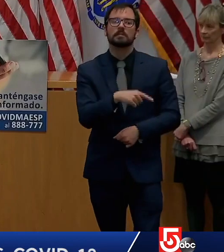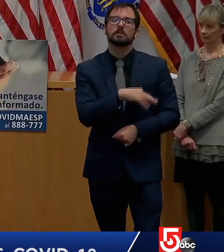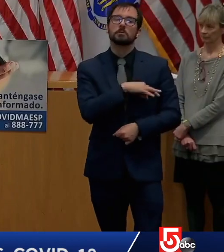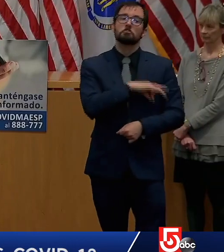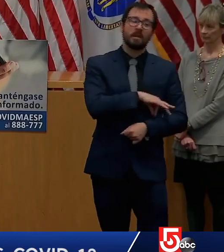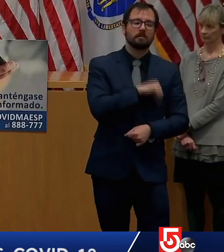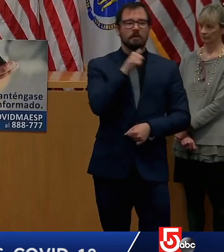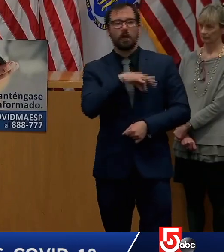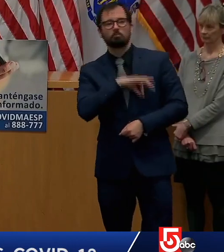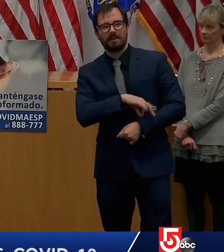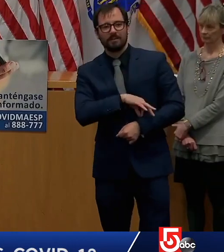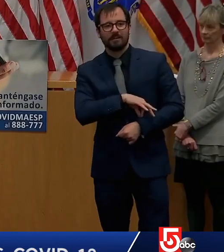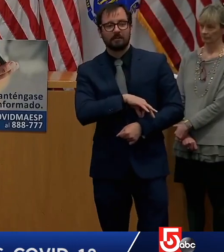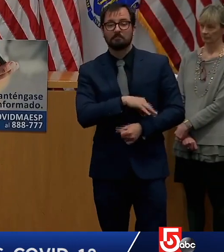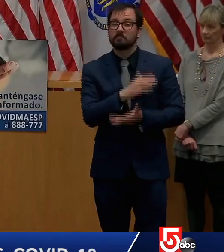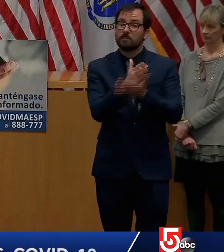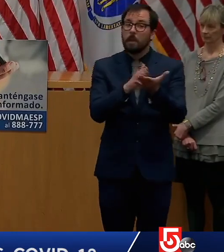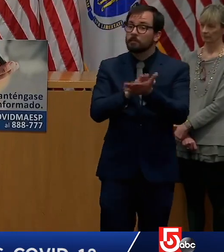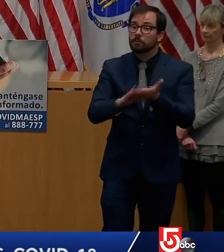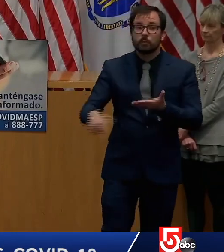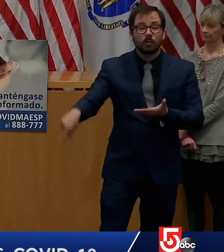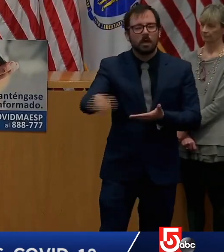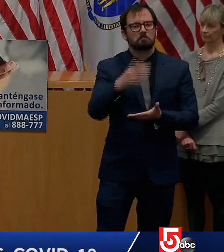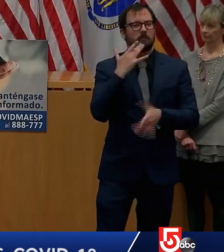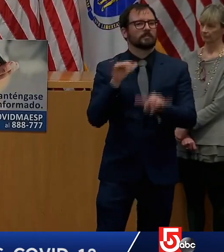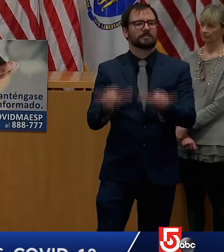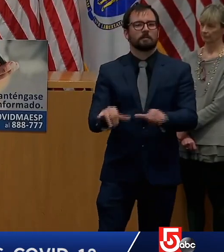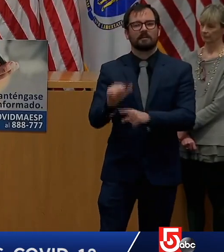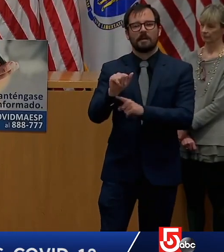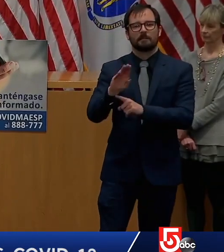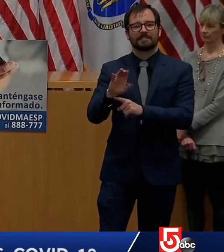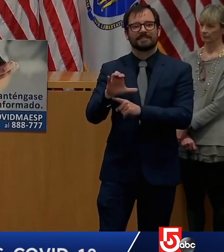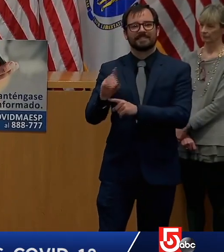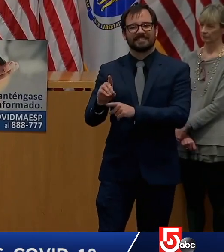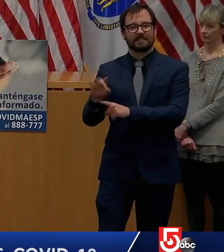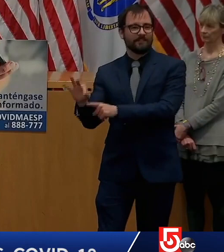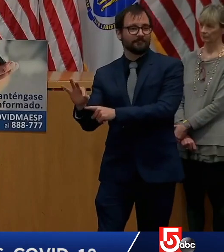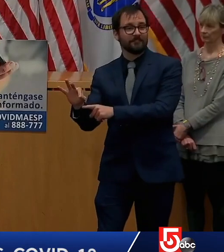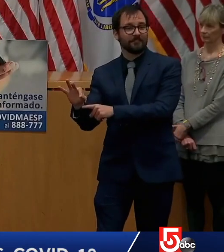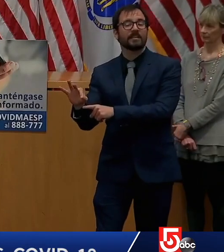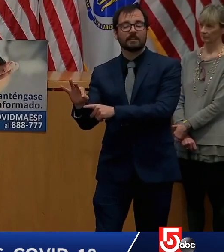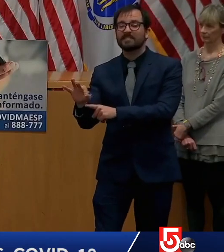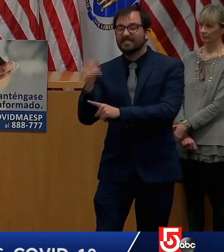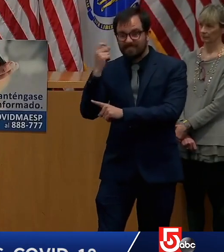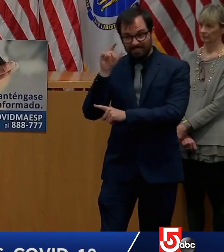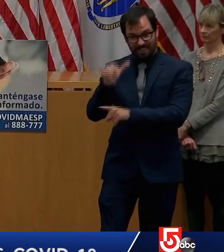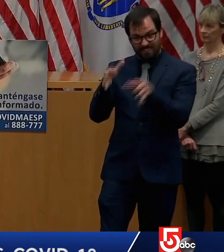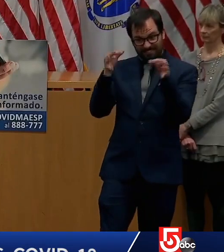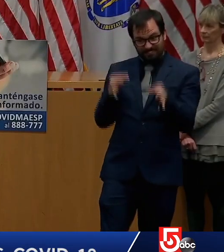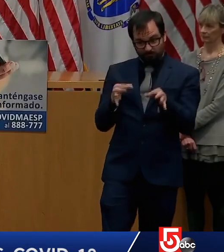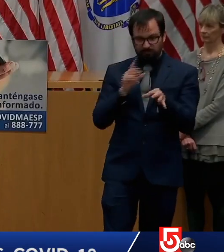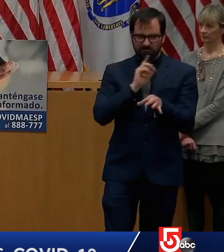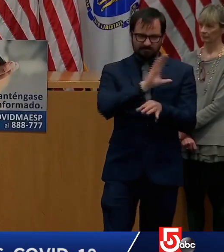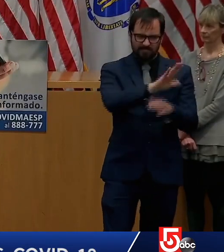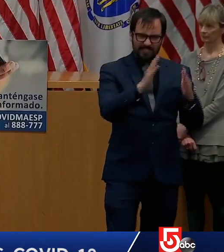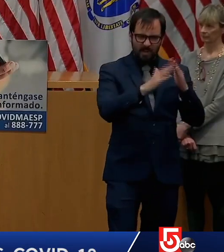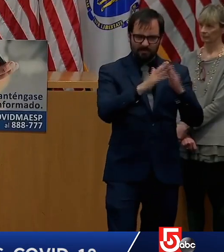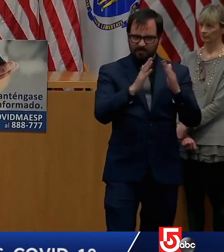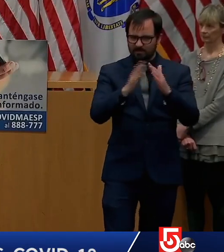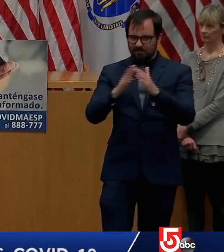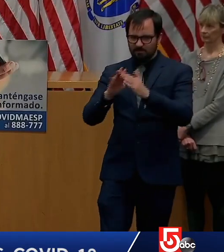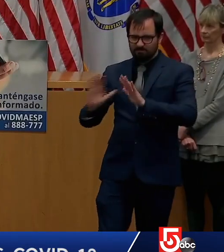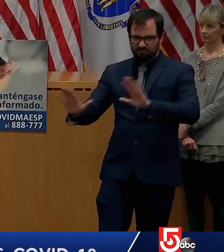decision-making bodies to decide what they're going to do for that. But our initial recommendation was to go with a credit-no-credit system.